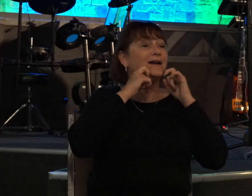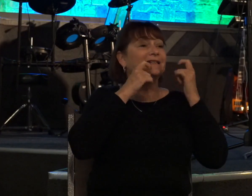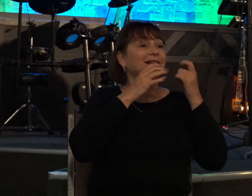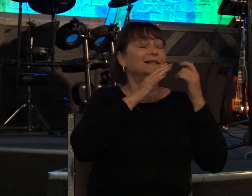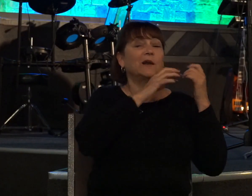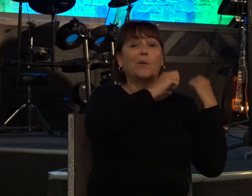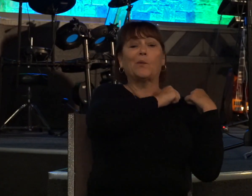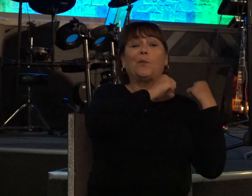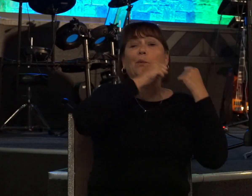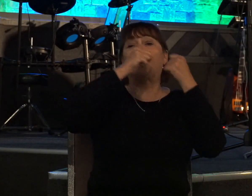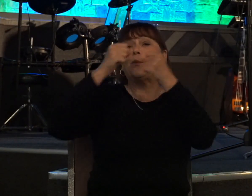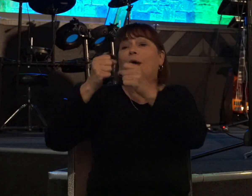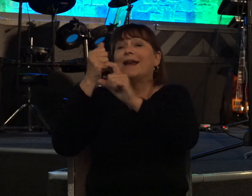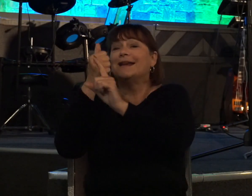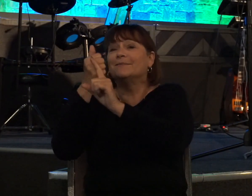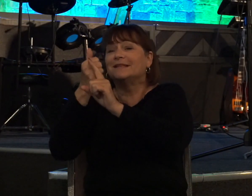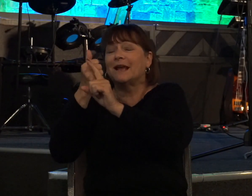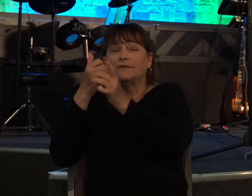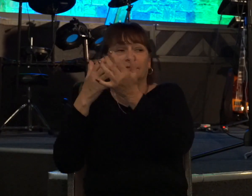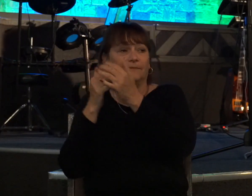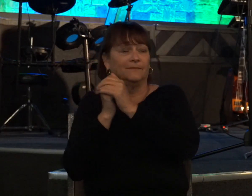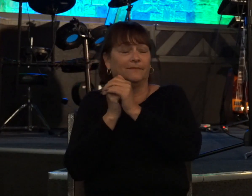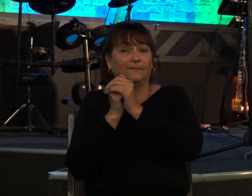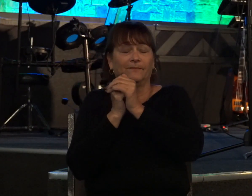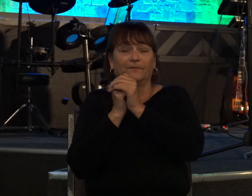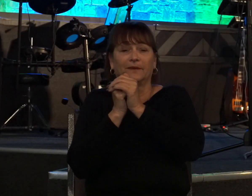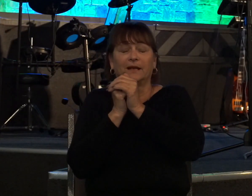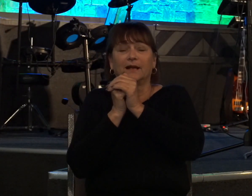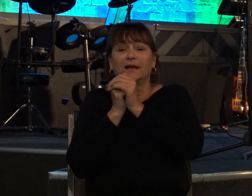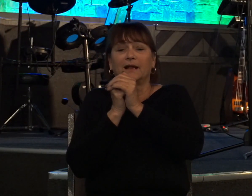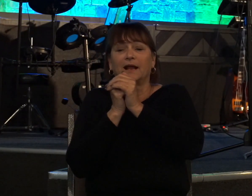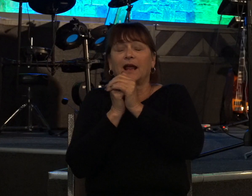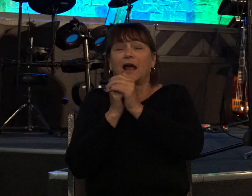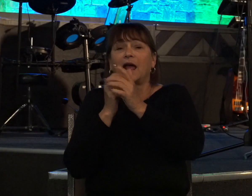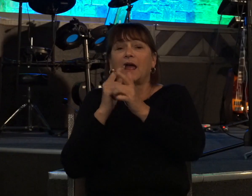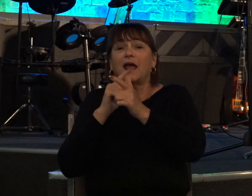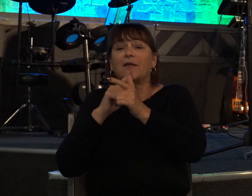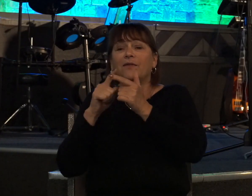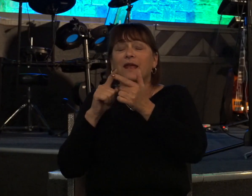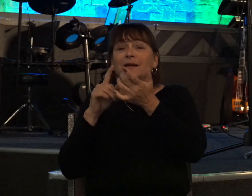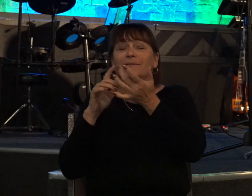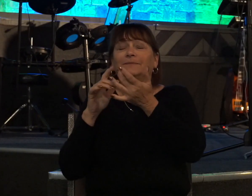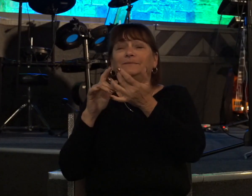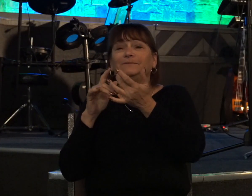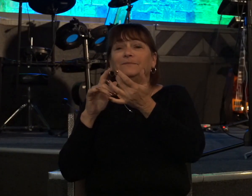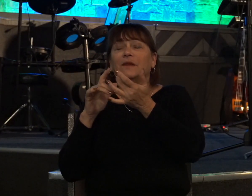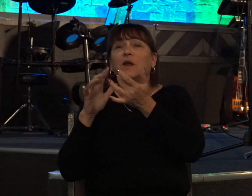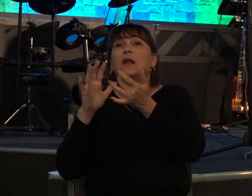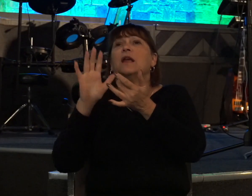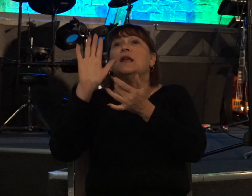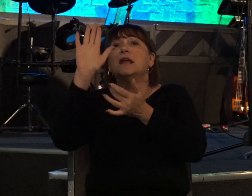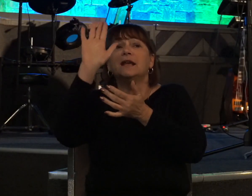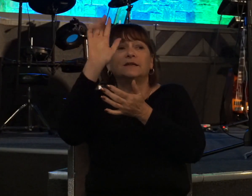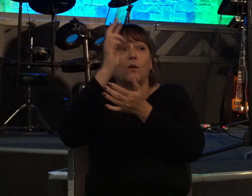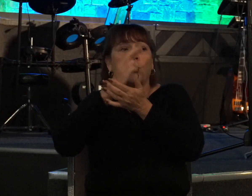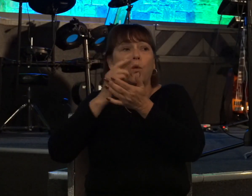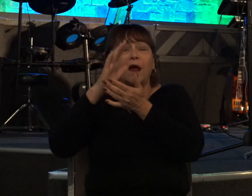his righteousness to us a transaction took place on the cross he cloaked us in his righteousness and took our sins